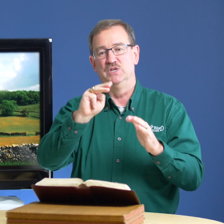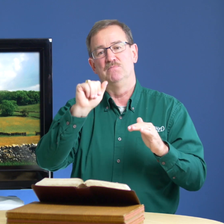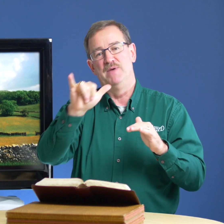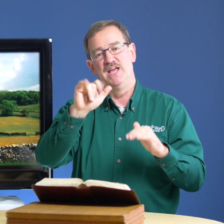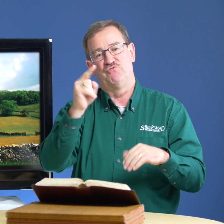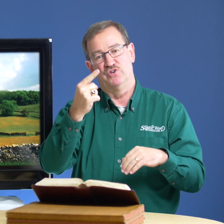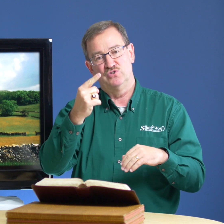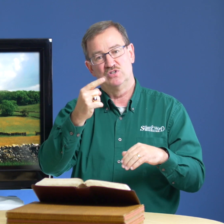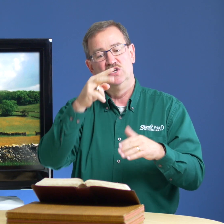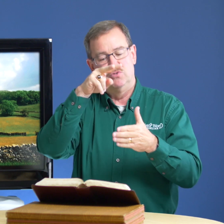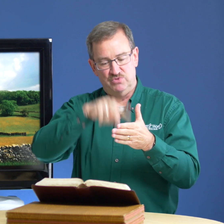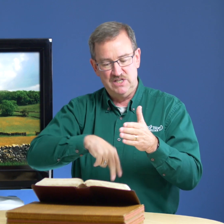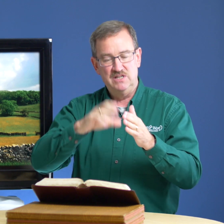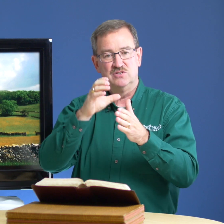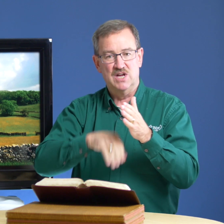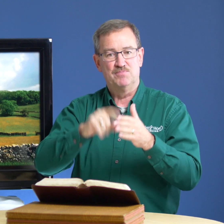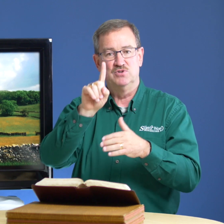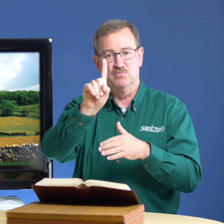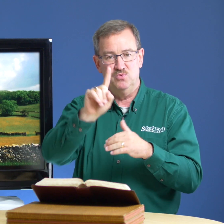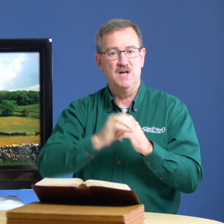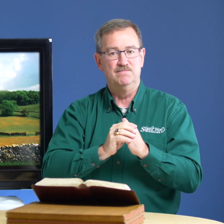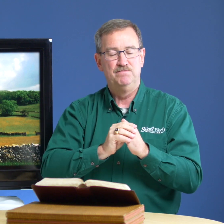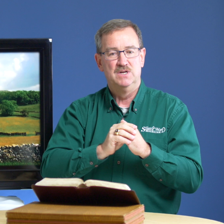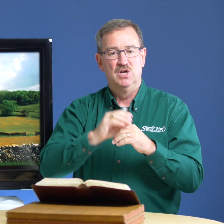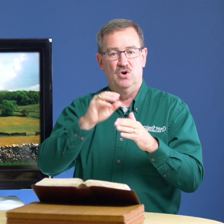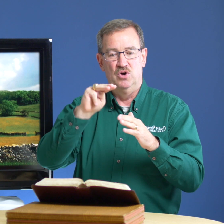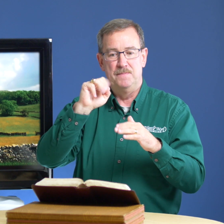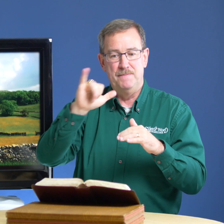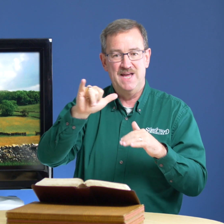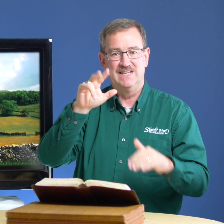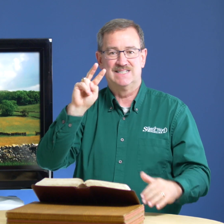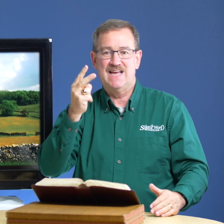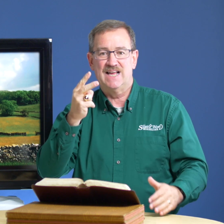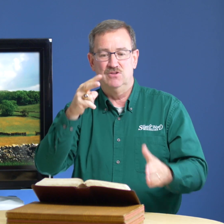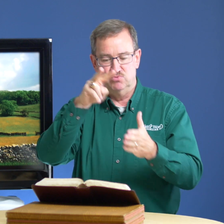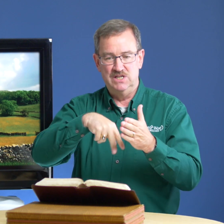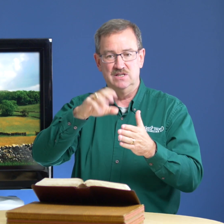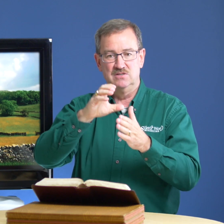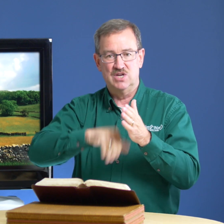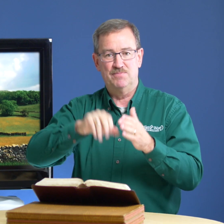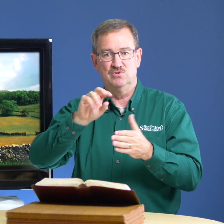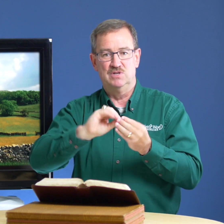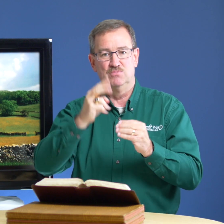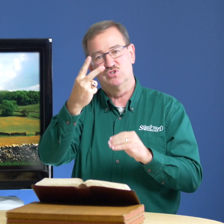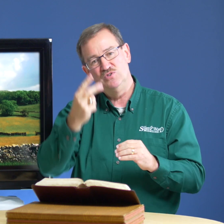it's may 1st read chapter number one on may 2nd read chapter number two